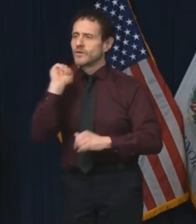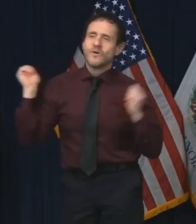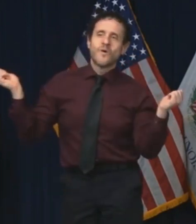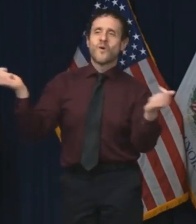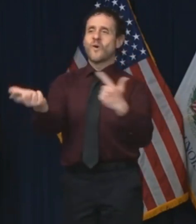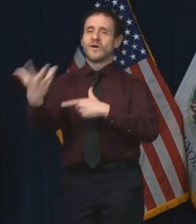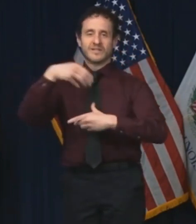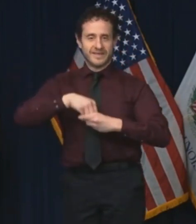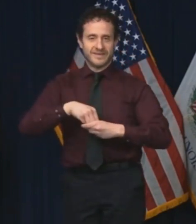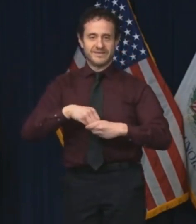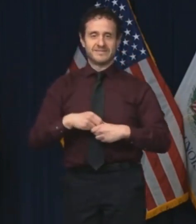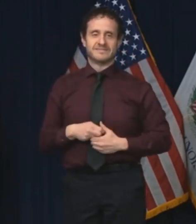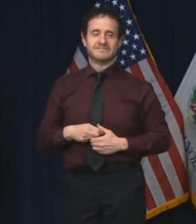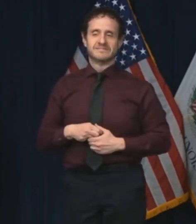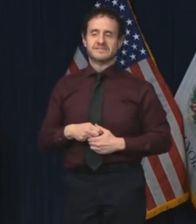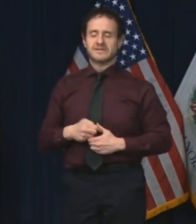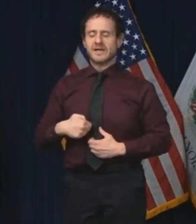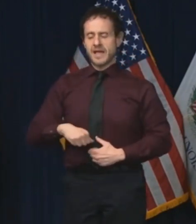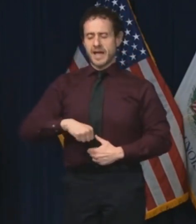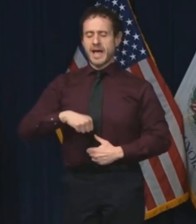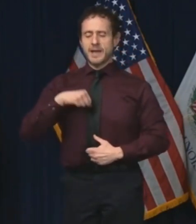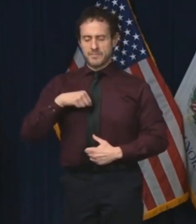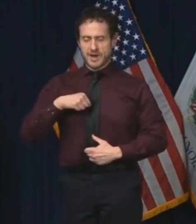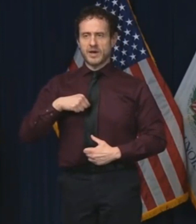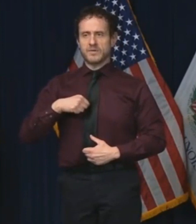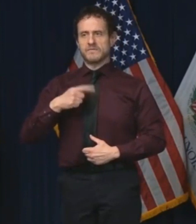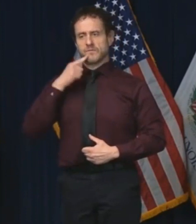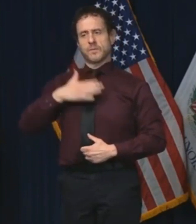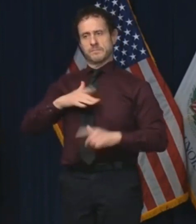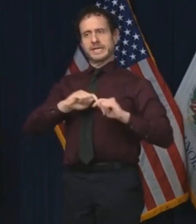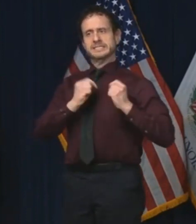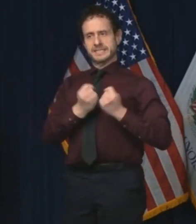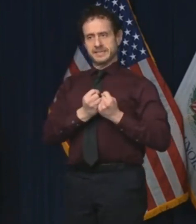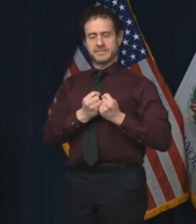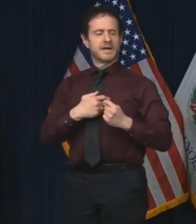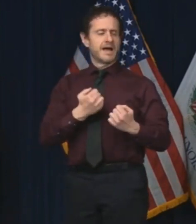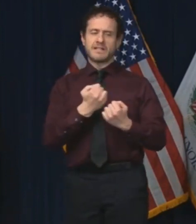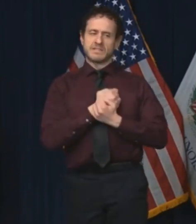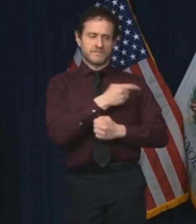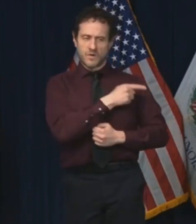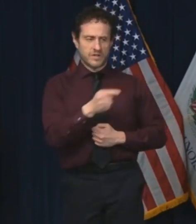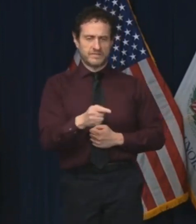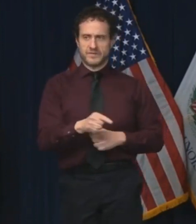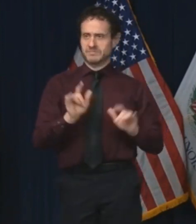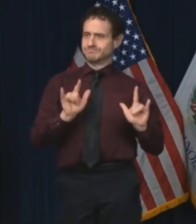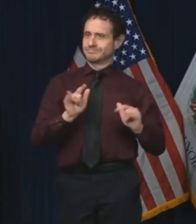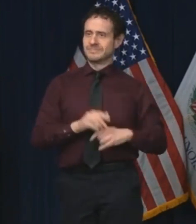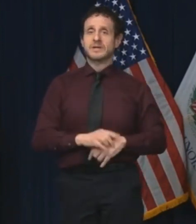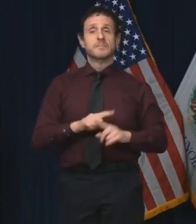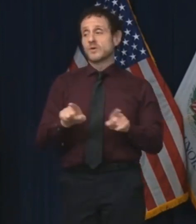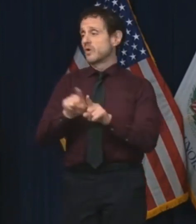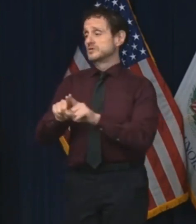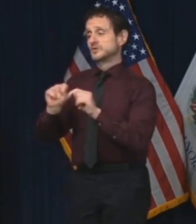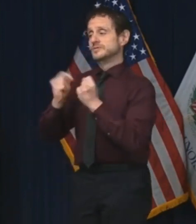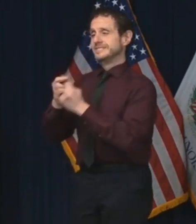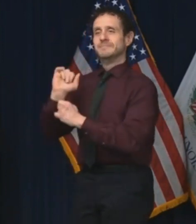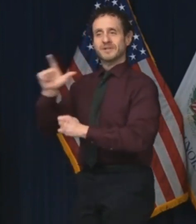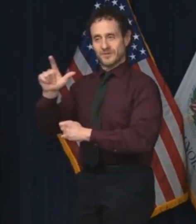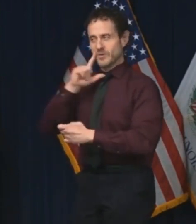proud to be not only on IDVA team, and I love you all, but also Team Illinois.